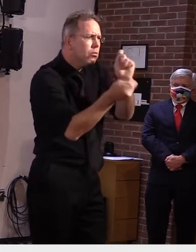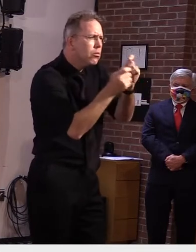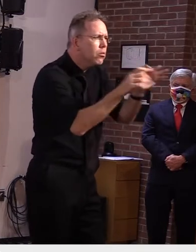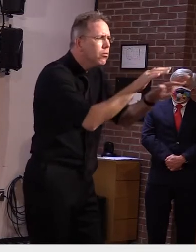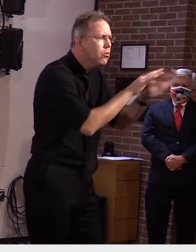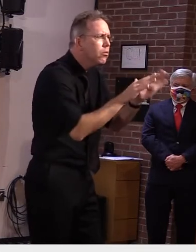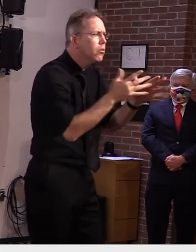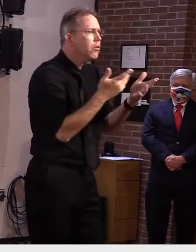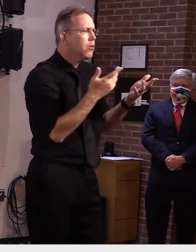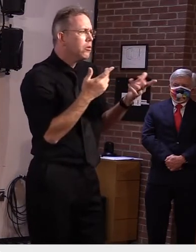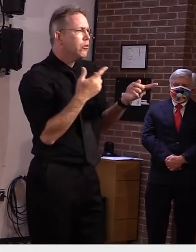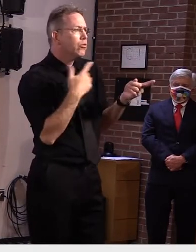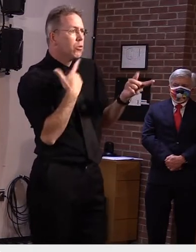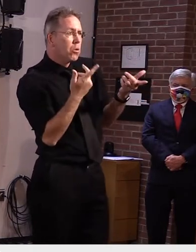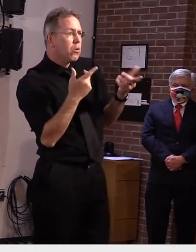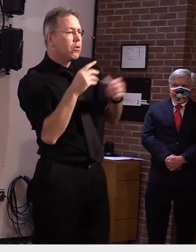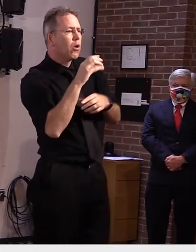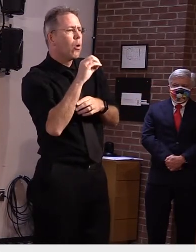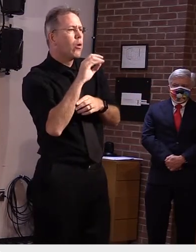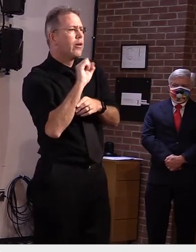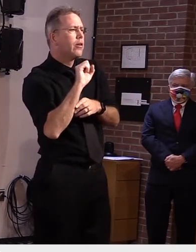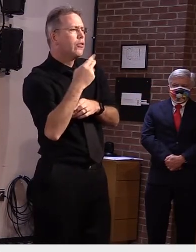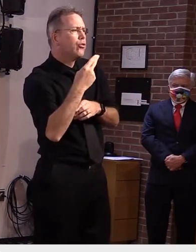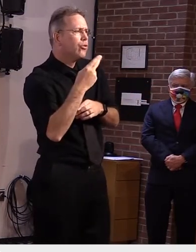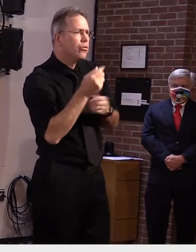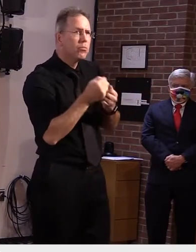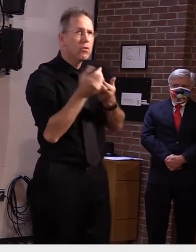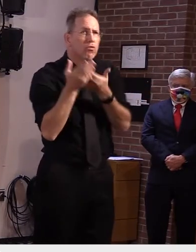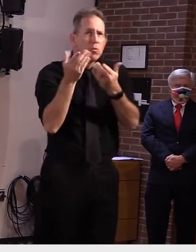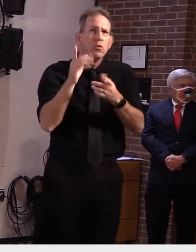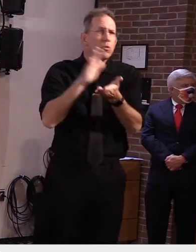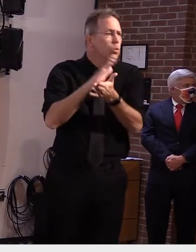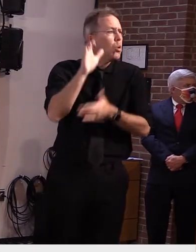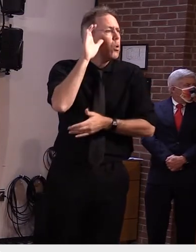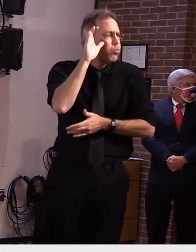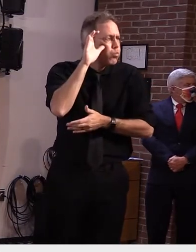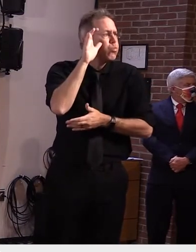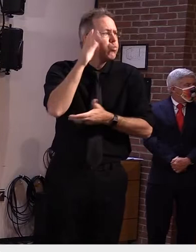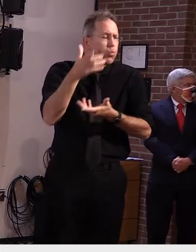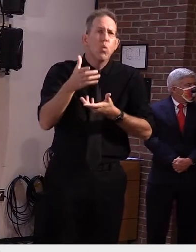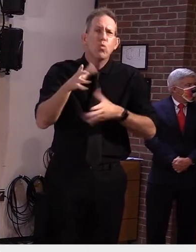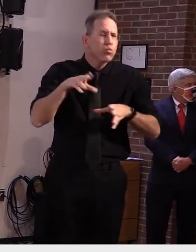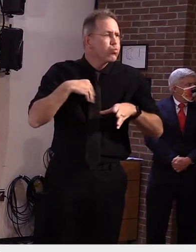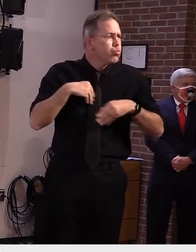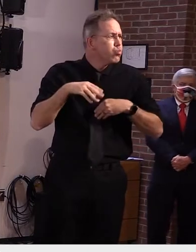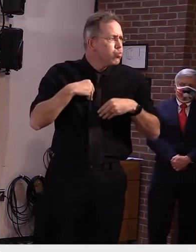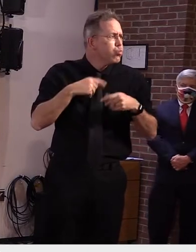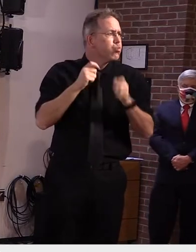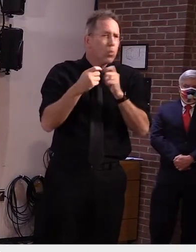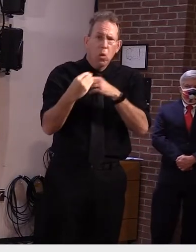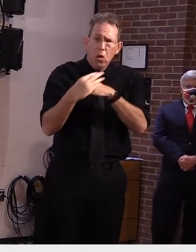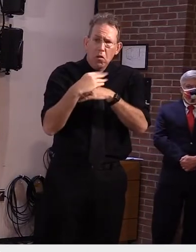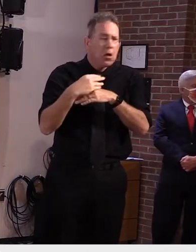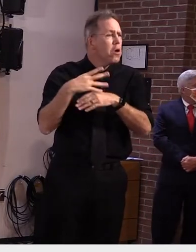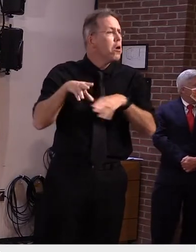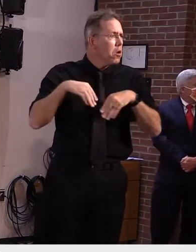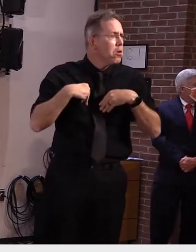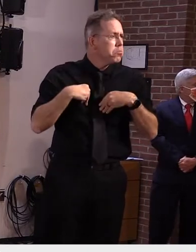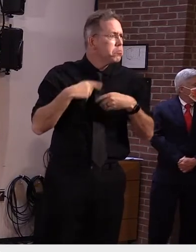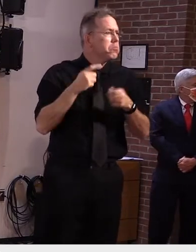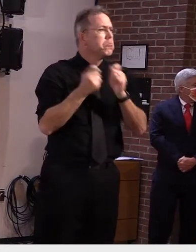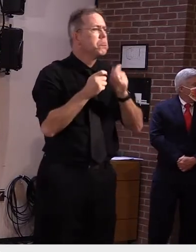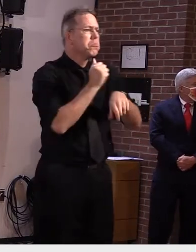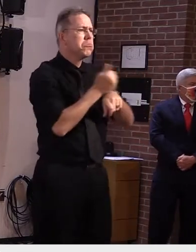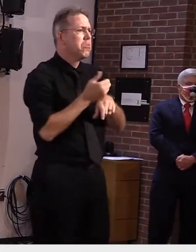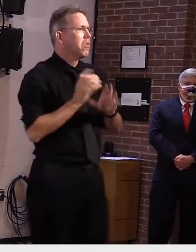and then the schools do with that what they feel is appropriate given their particular circumstances.